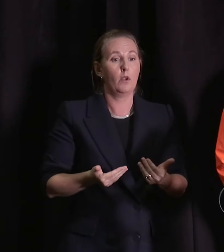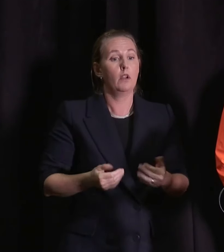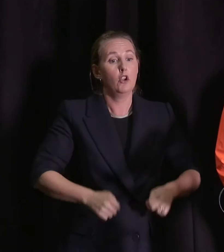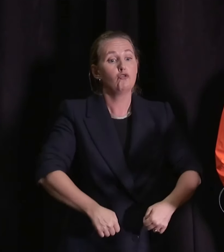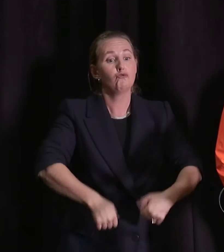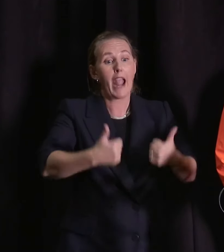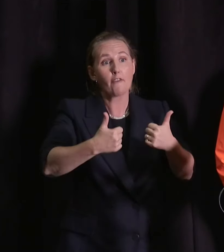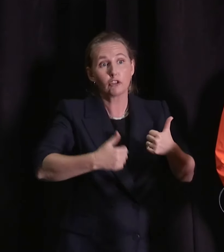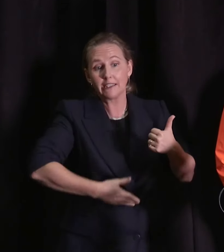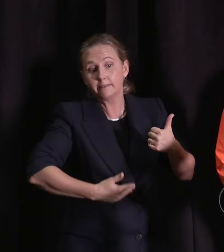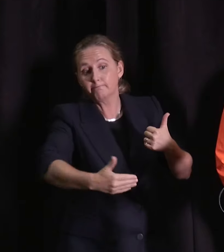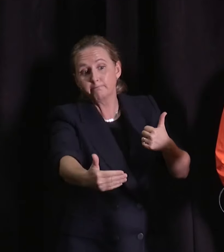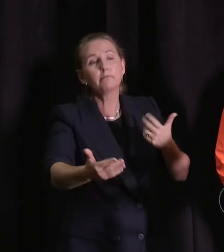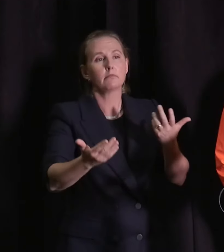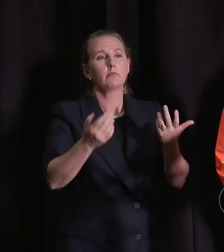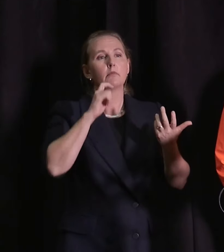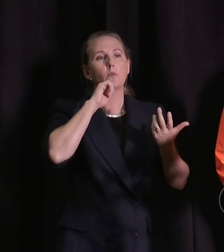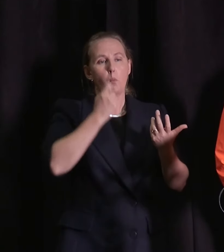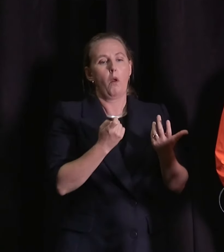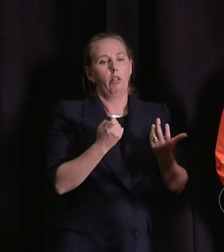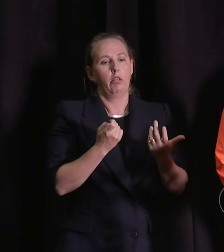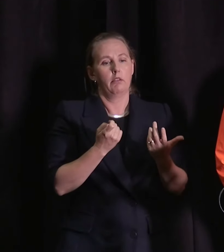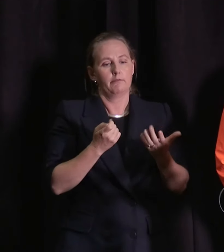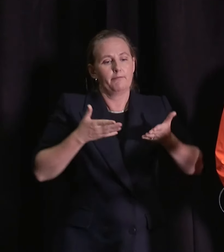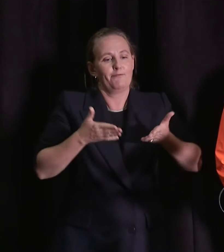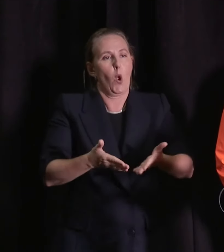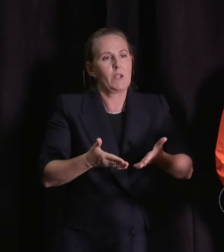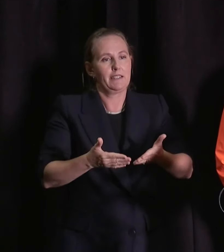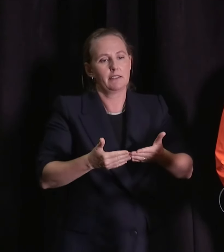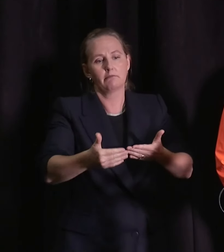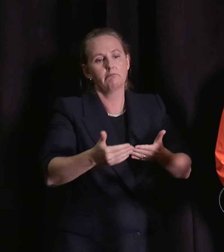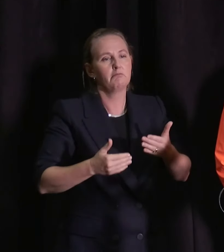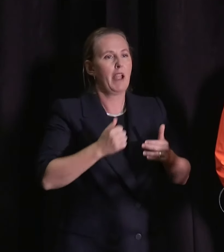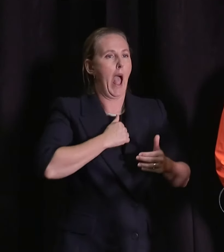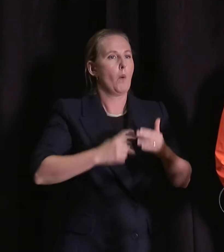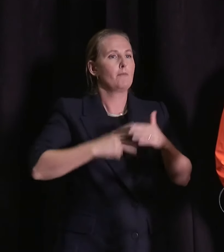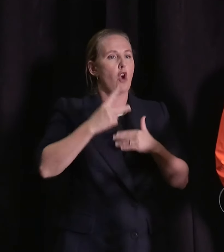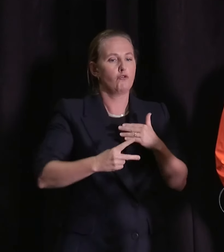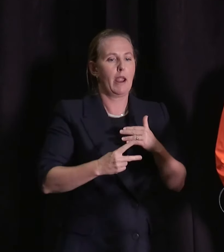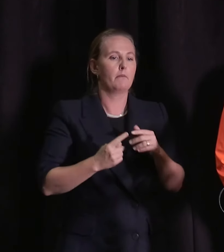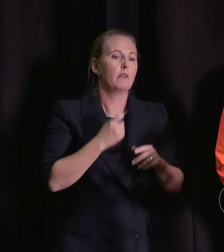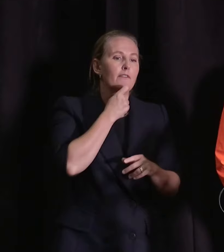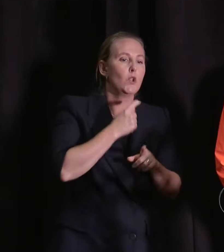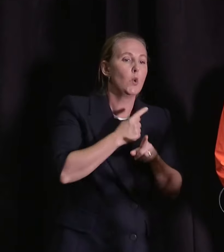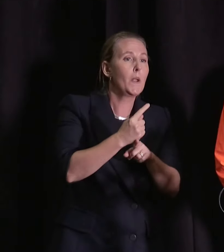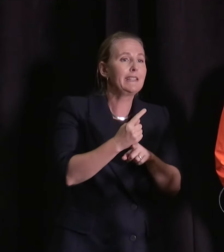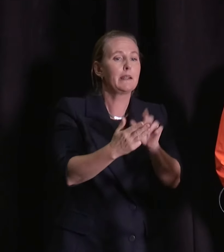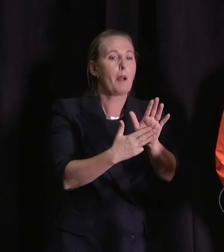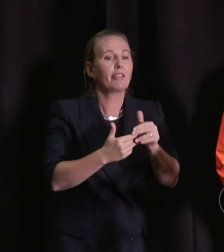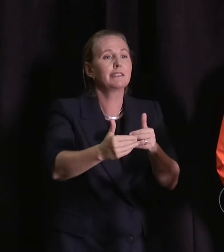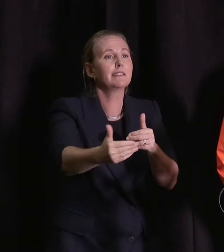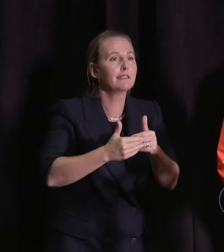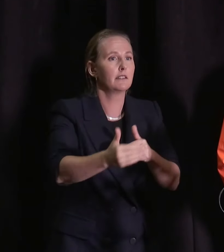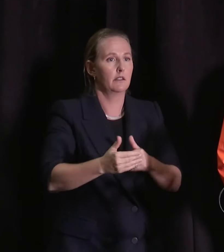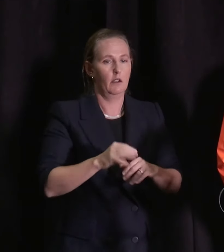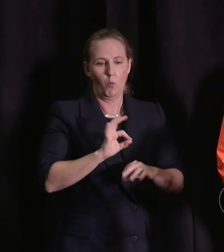effort is something that we will absolutely be placing front and centre of the government's programme over the next few weeks and months. We know that this won't be